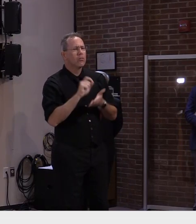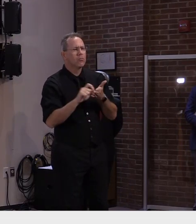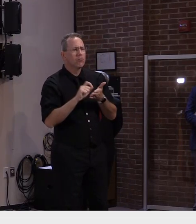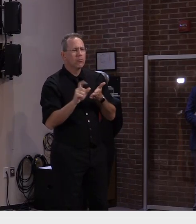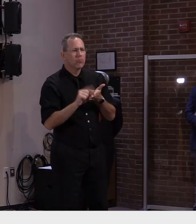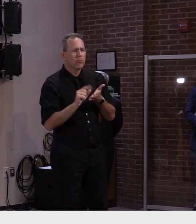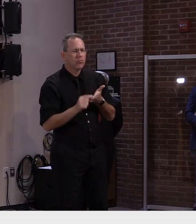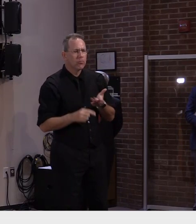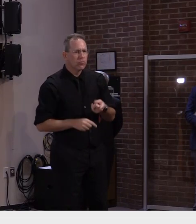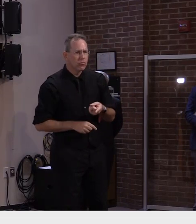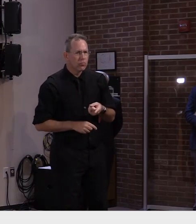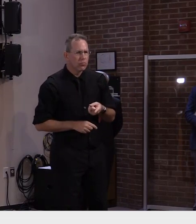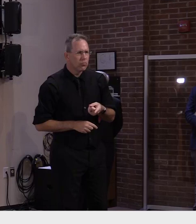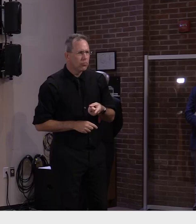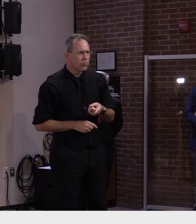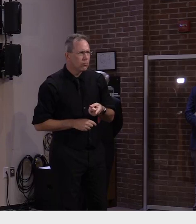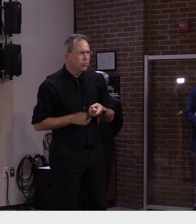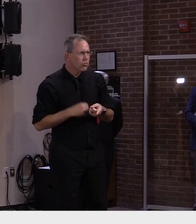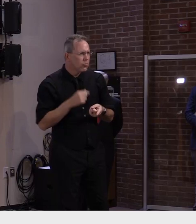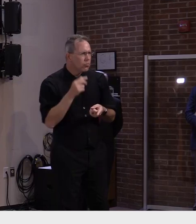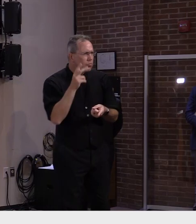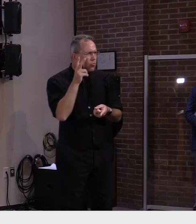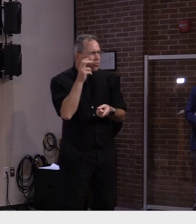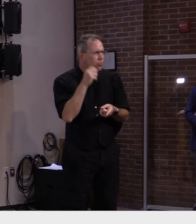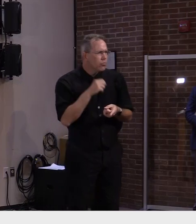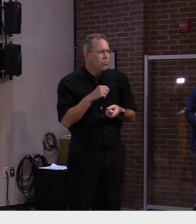I have a question for Dr. Levine.